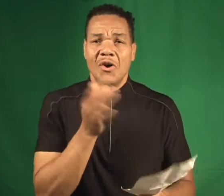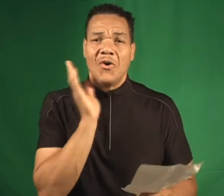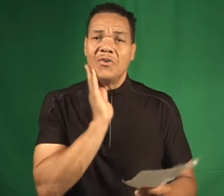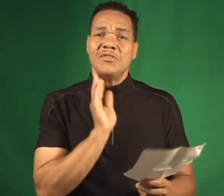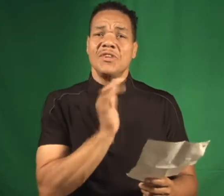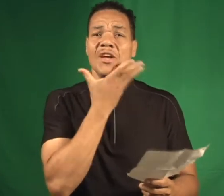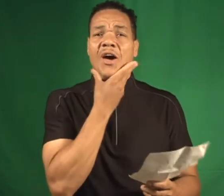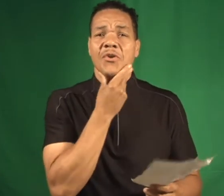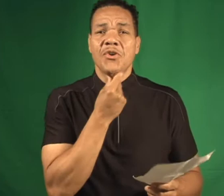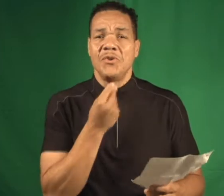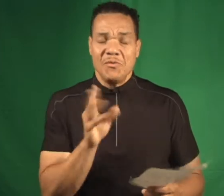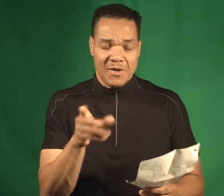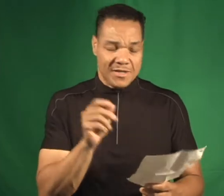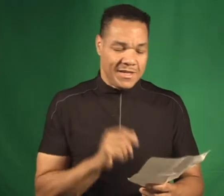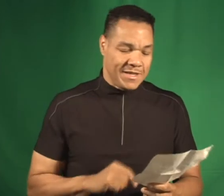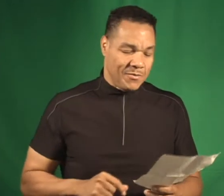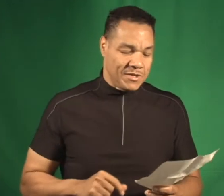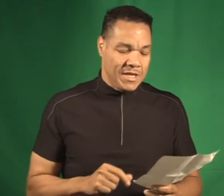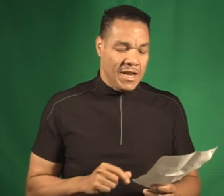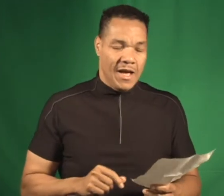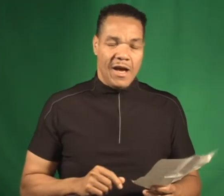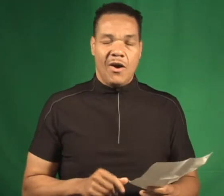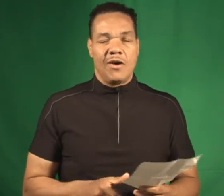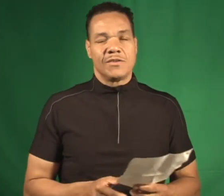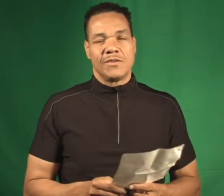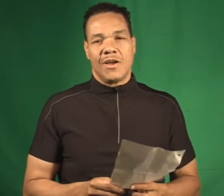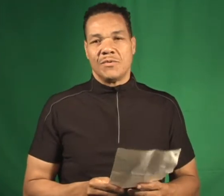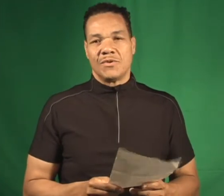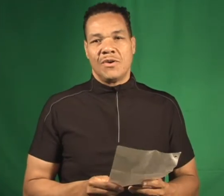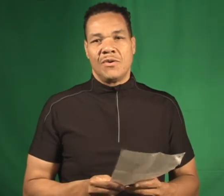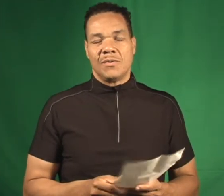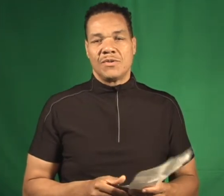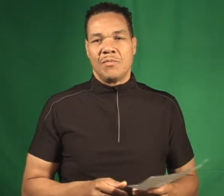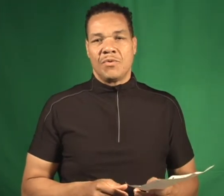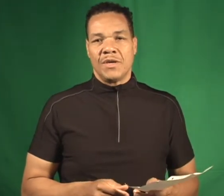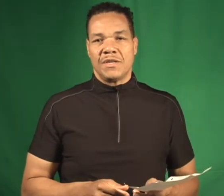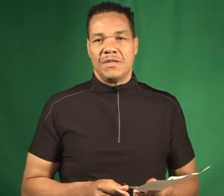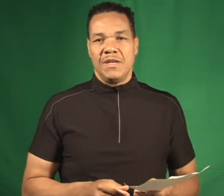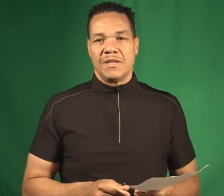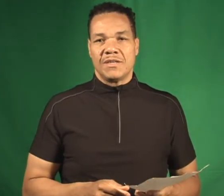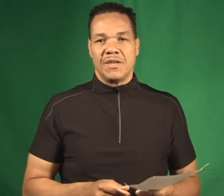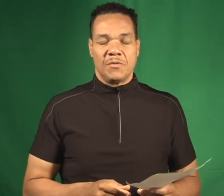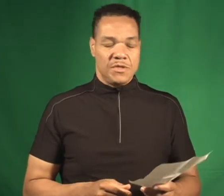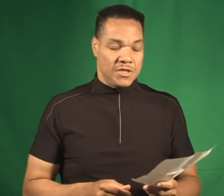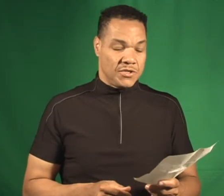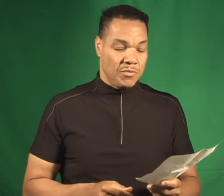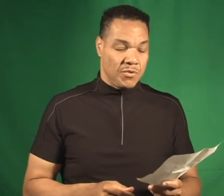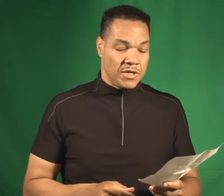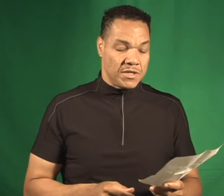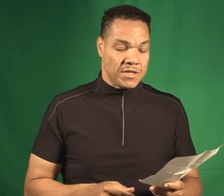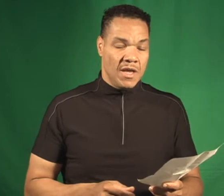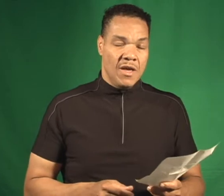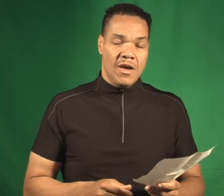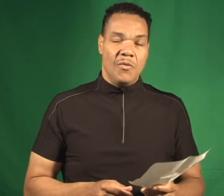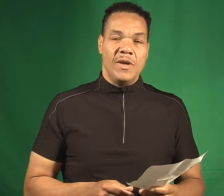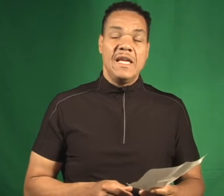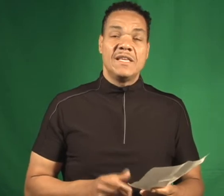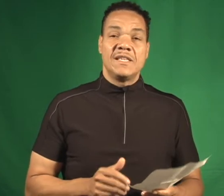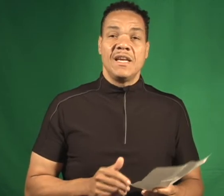on. Seeing how cute he was. I thought that was neat. I also thought it was so precious. Dina's son was just so precious. When he's sitting